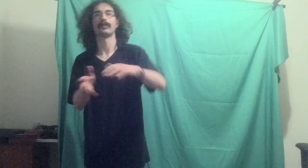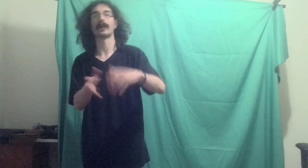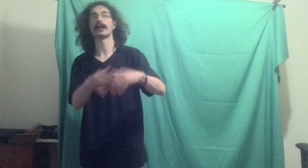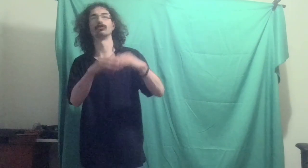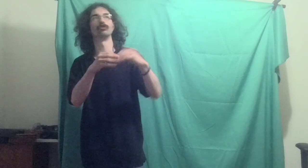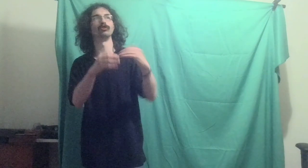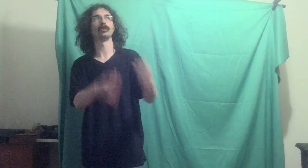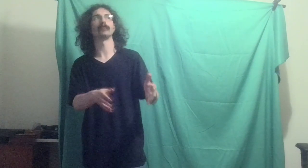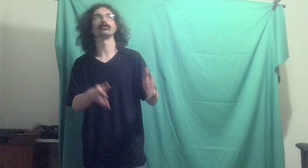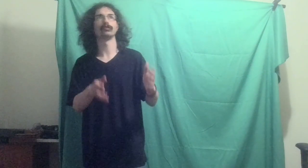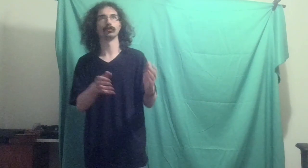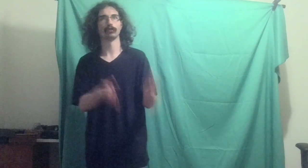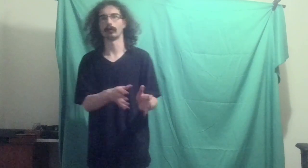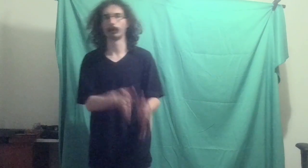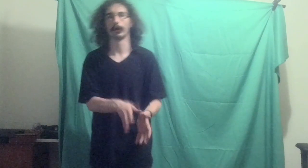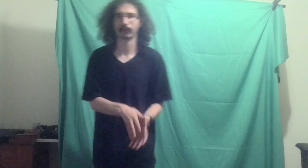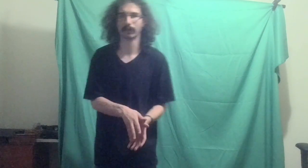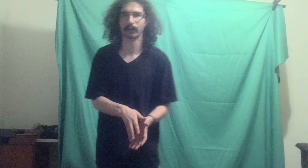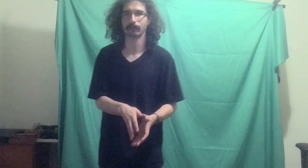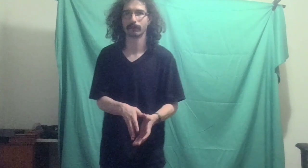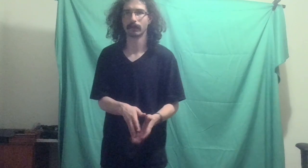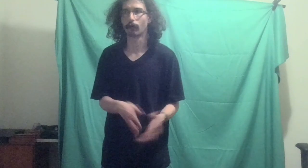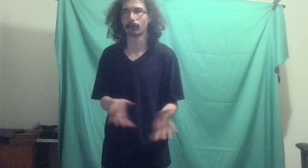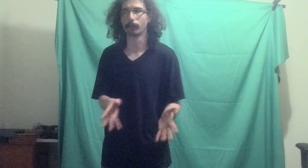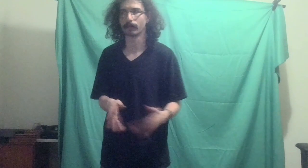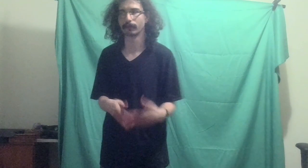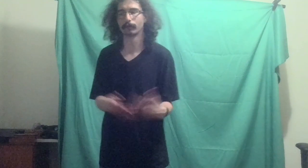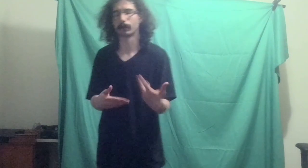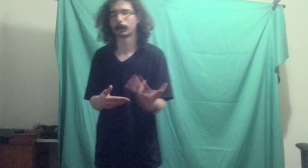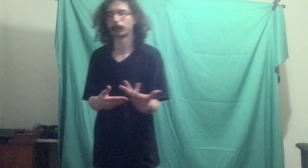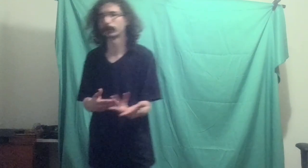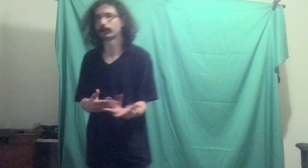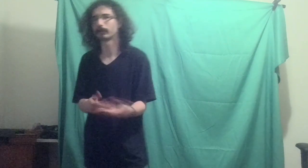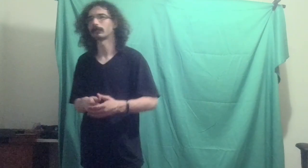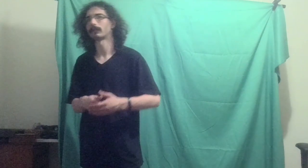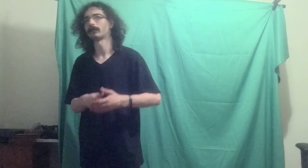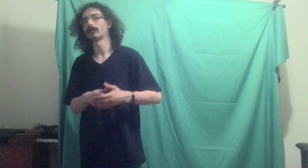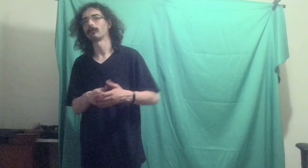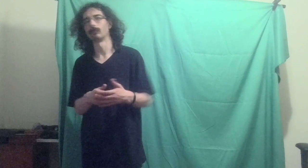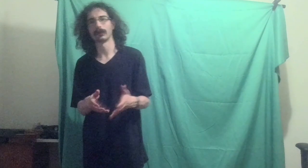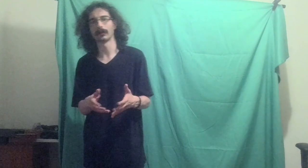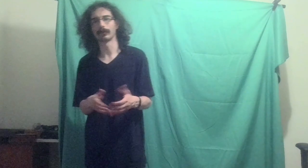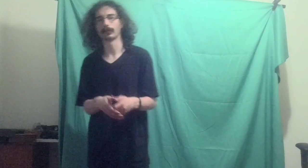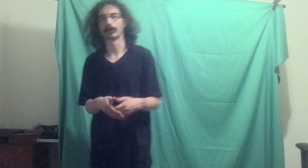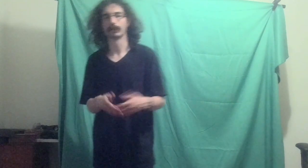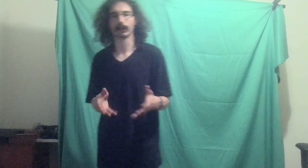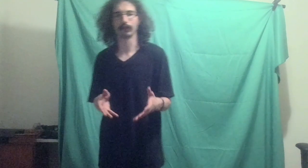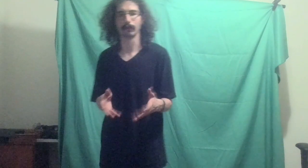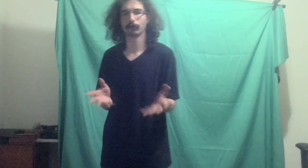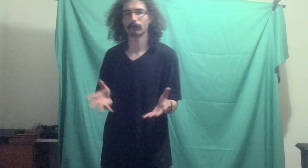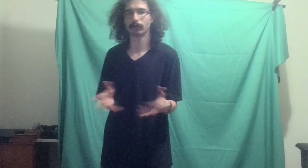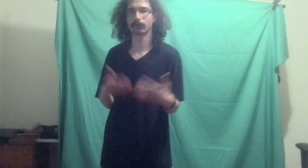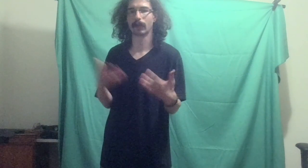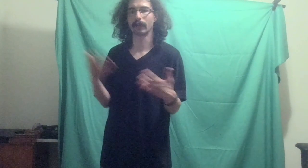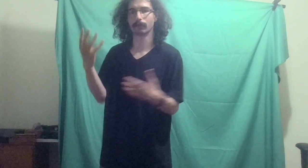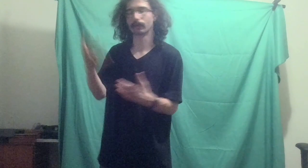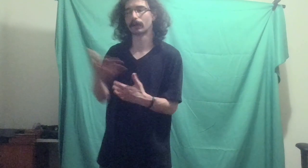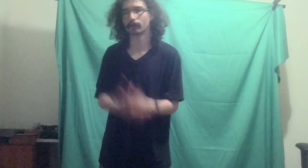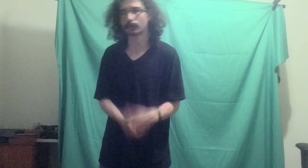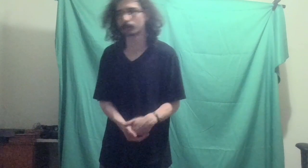I had just started watching him. Only been watching him for a couple weeks. We really loved his content. His name's Shark, at09sharkboy.